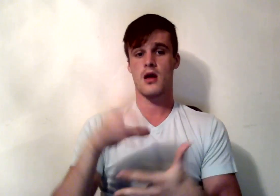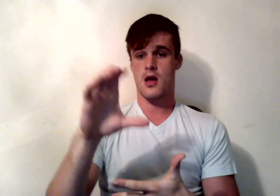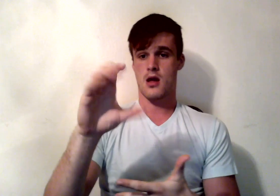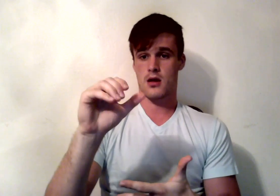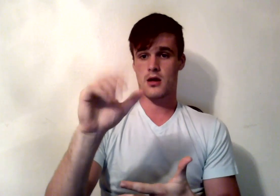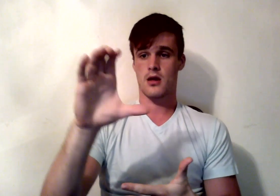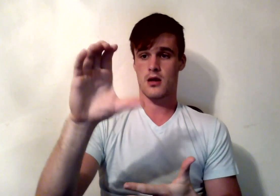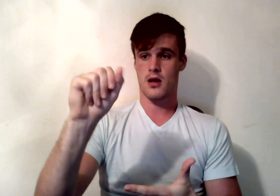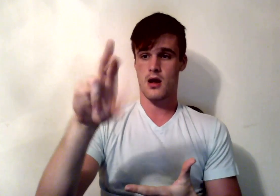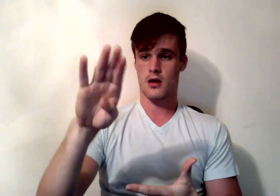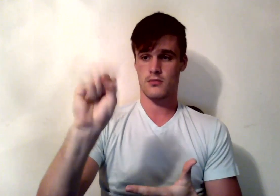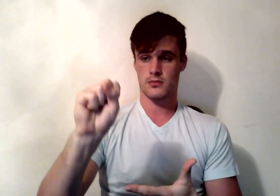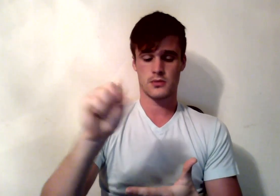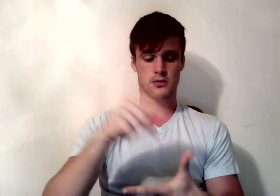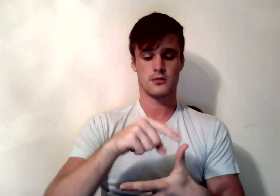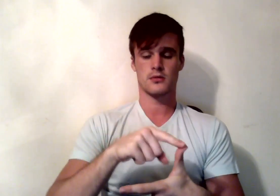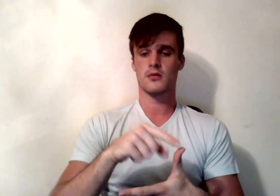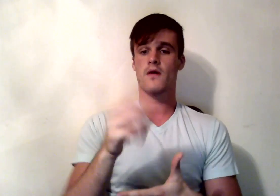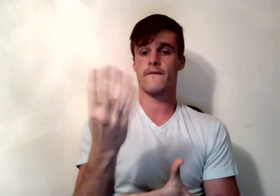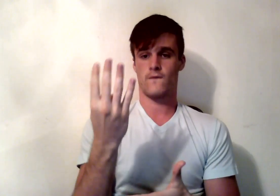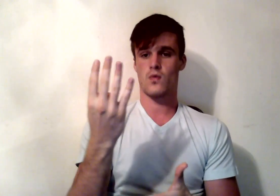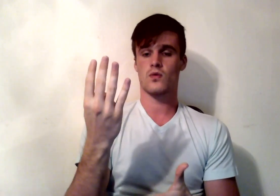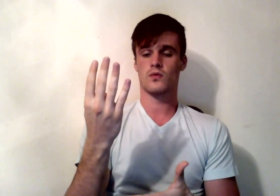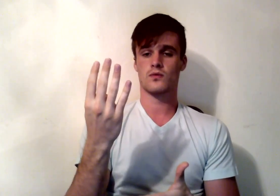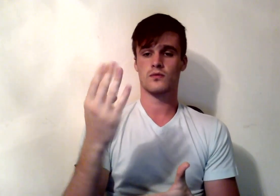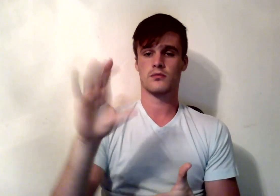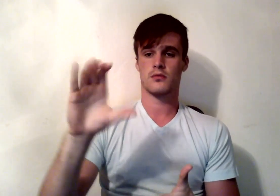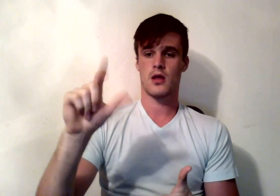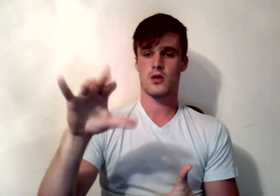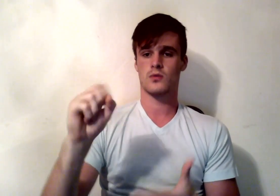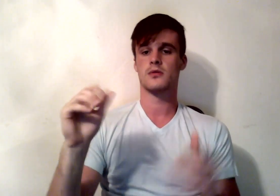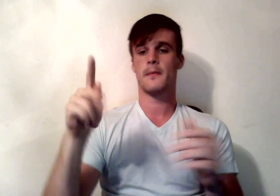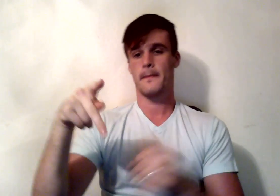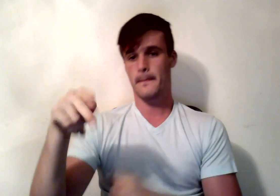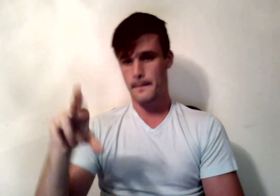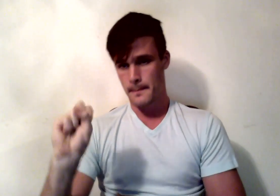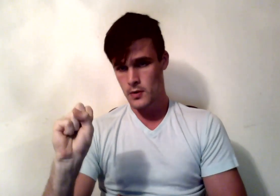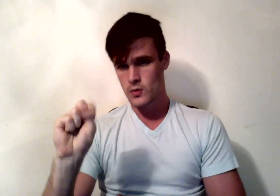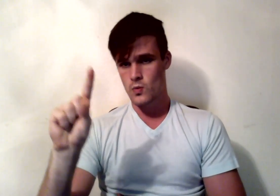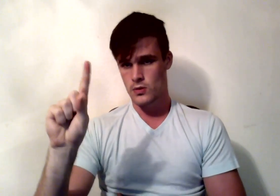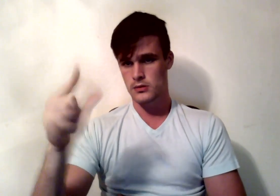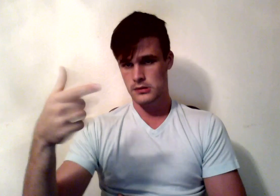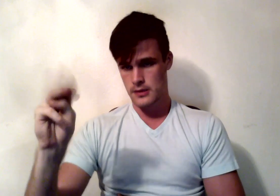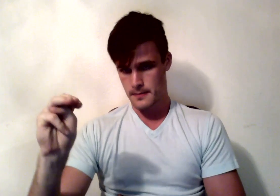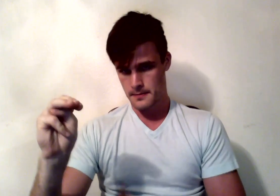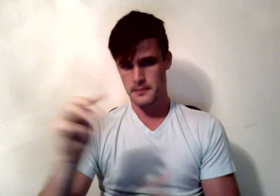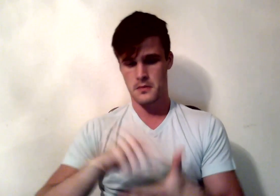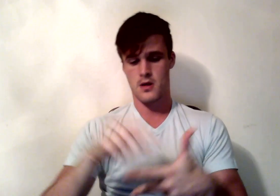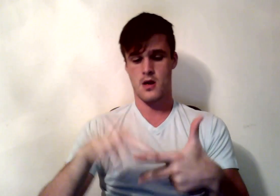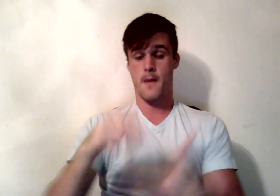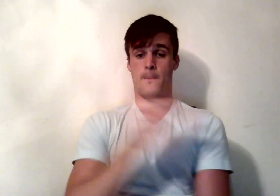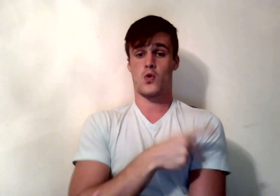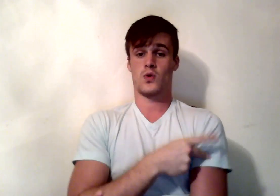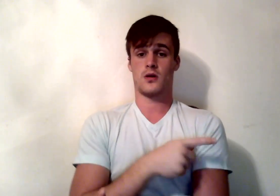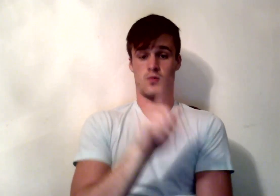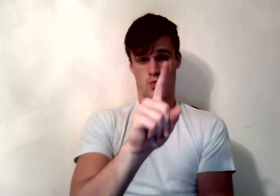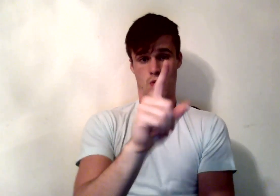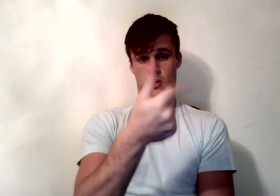gram. They are a great source of immediate energy. Proteins provide 4 calories per gram. They are your body's